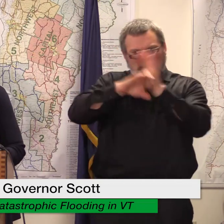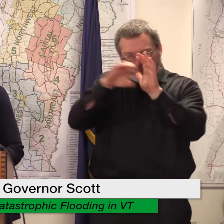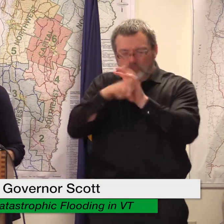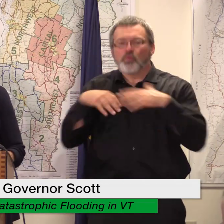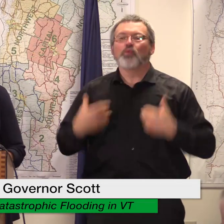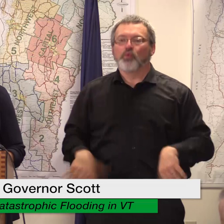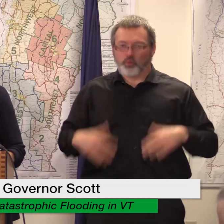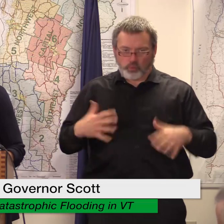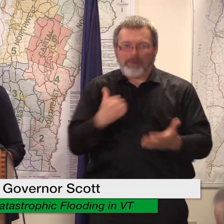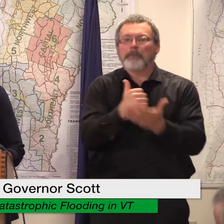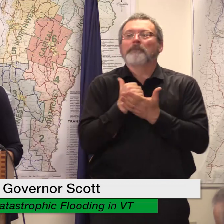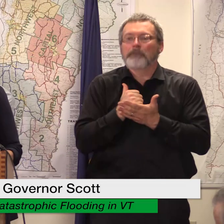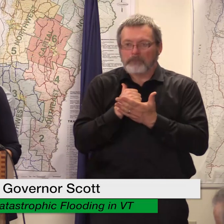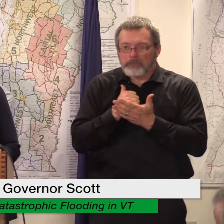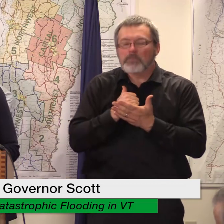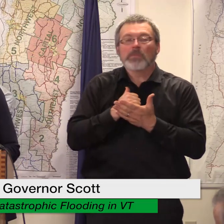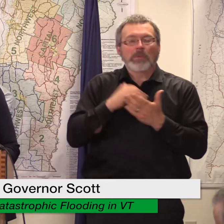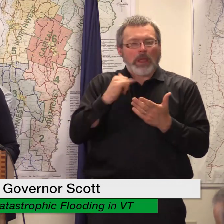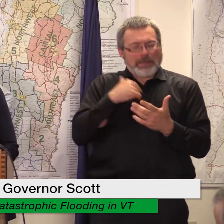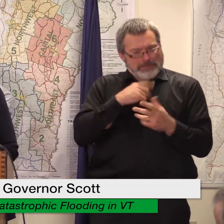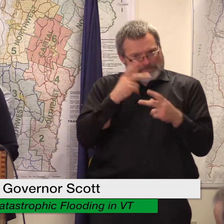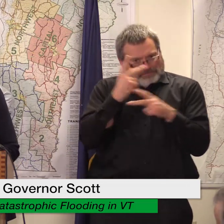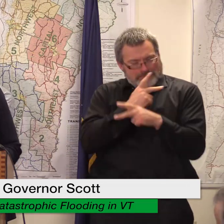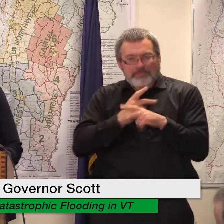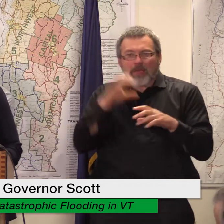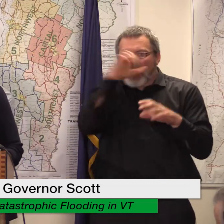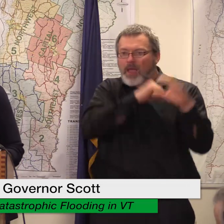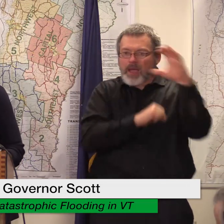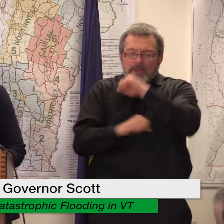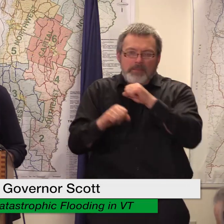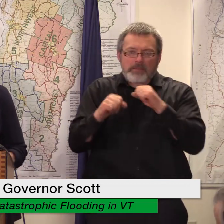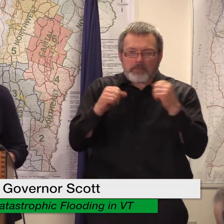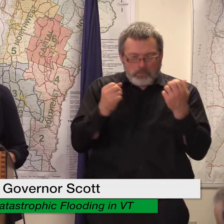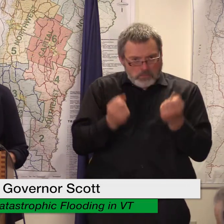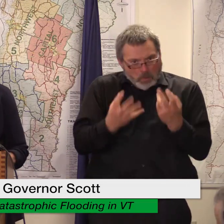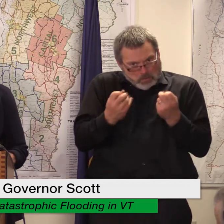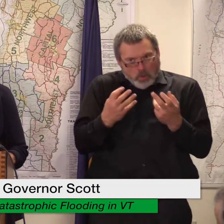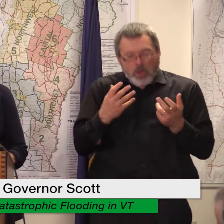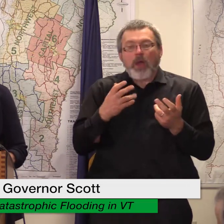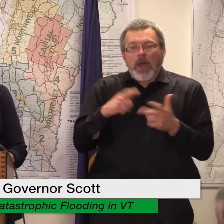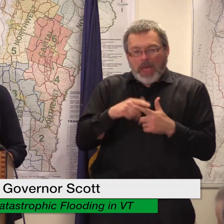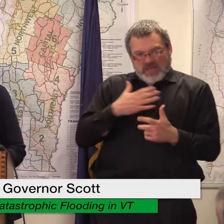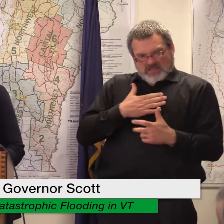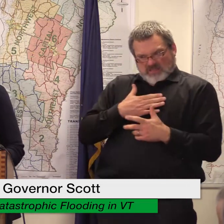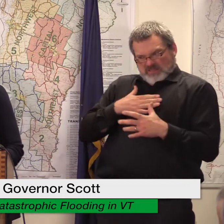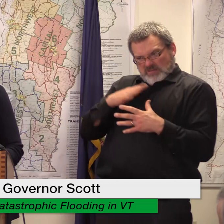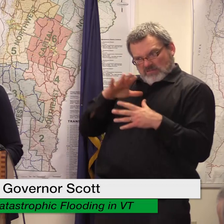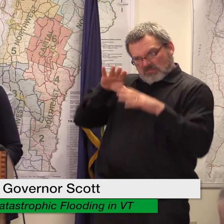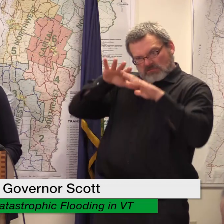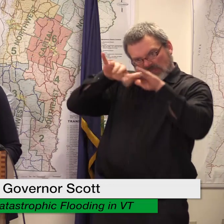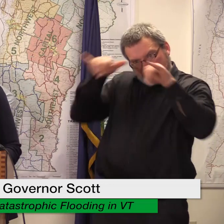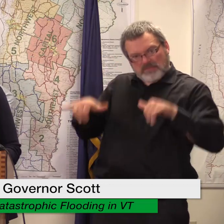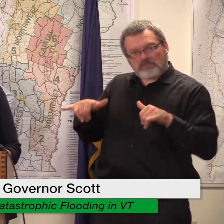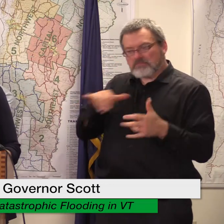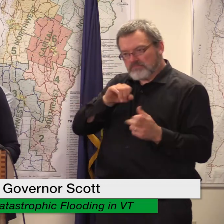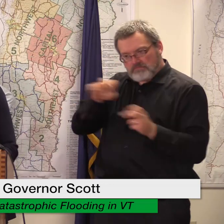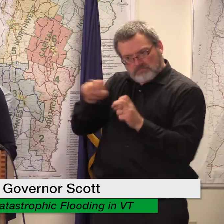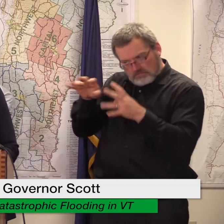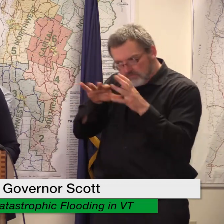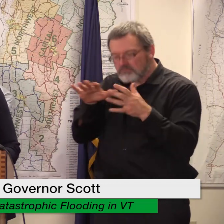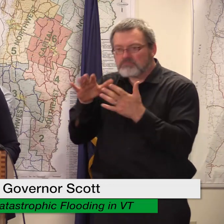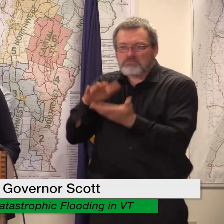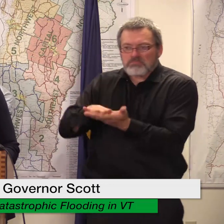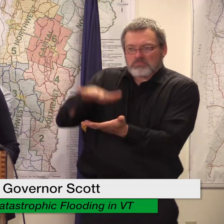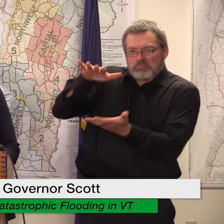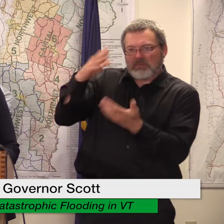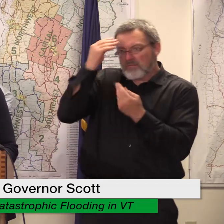all these estimates and we will need to collect that they will upload that to the system the net physical loss just to